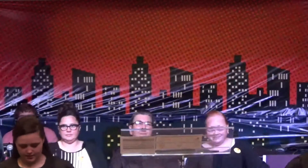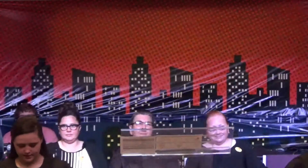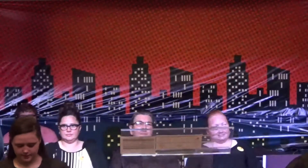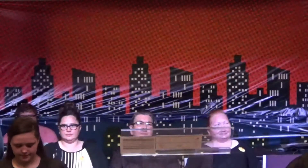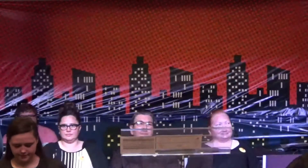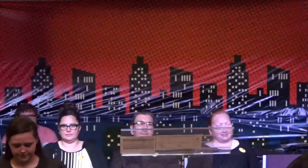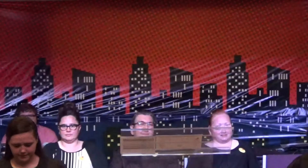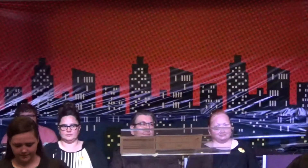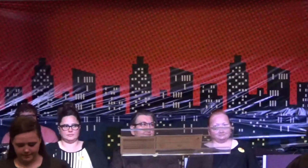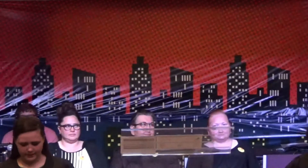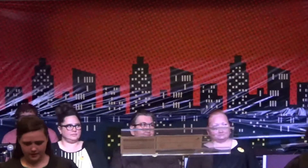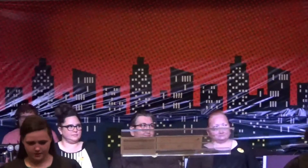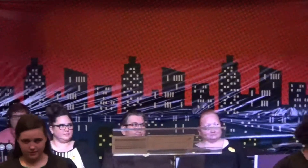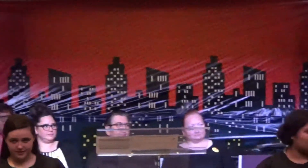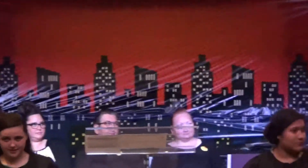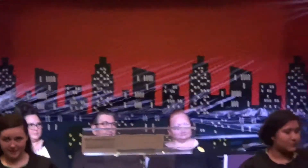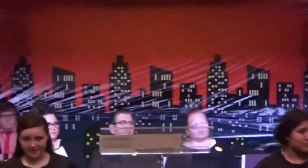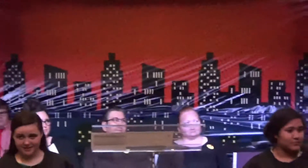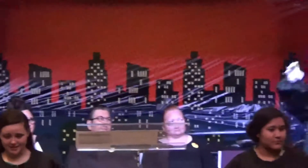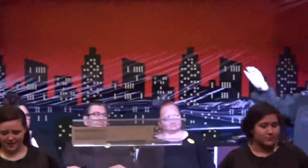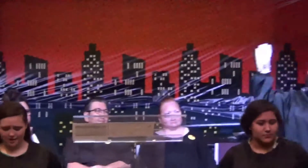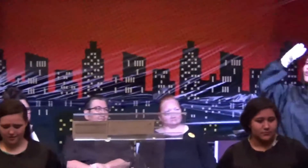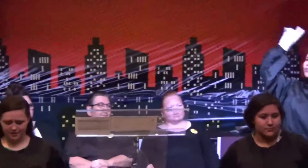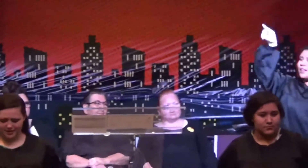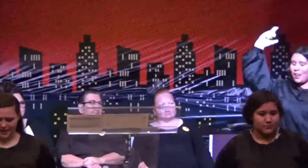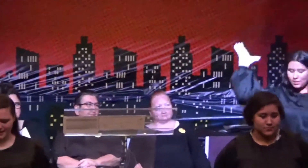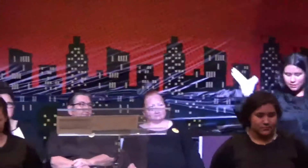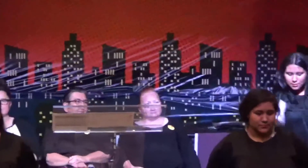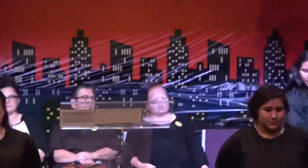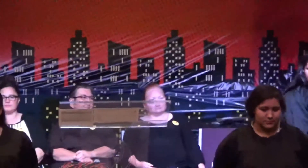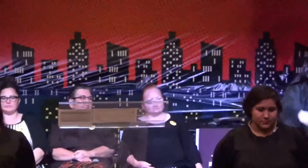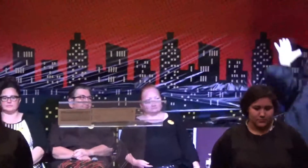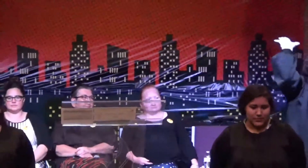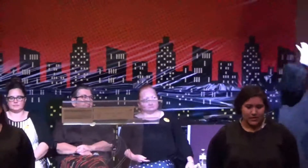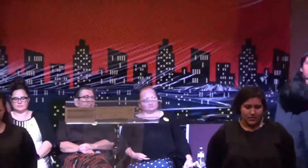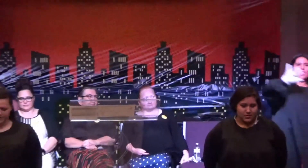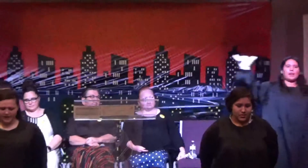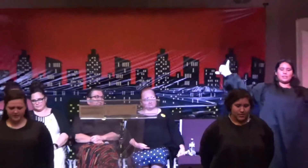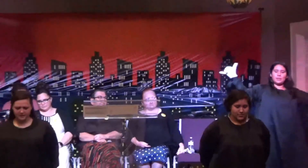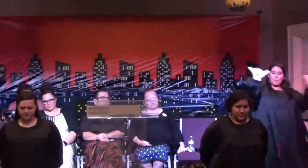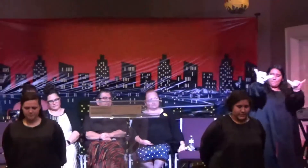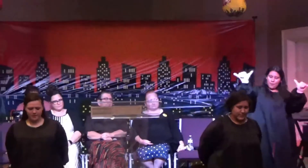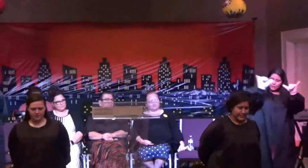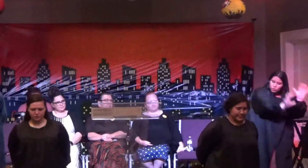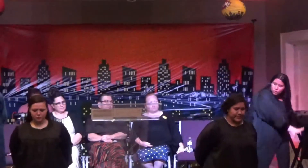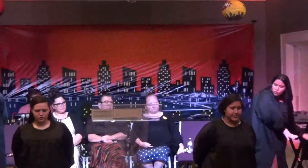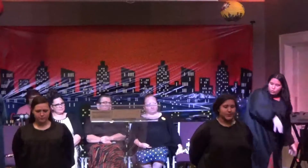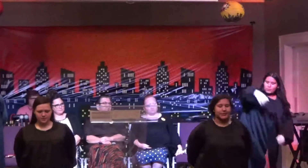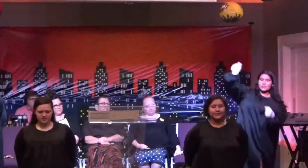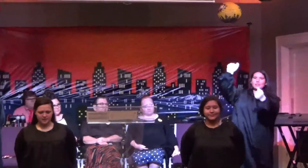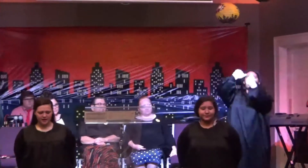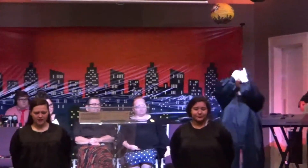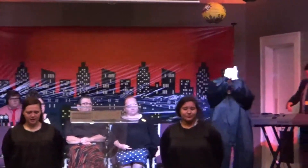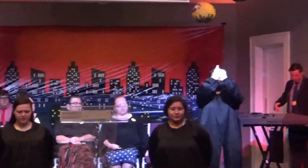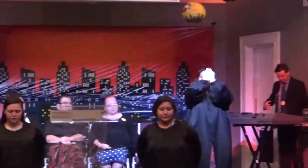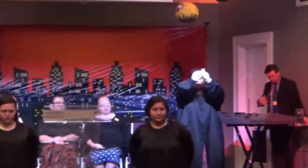Clear the stage and set the sound and lights ablaze If that's the measure you must take to